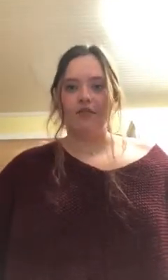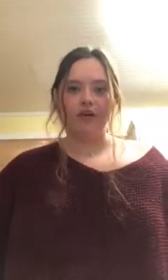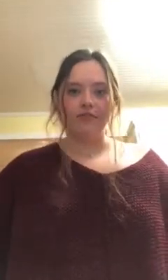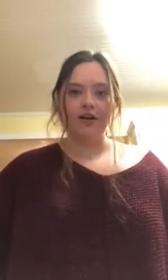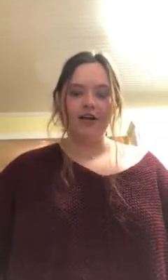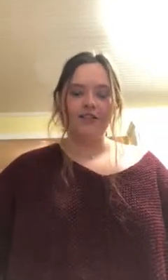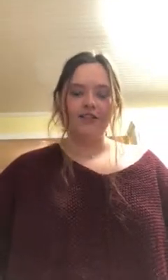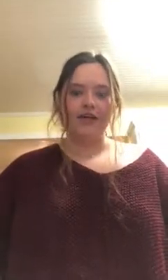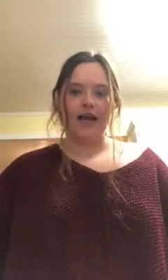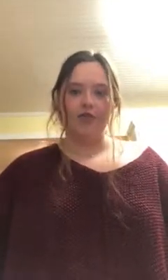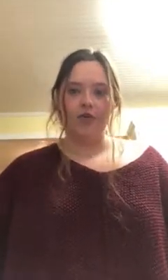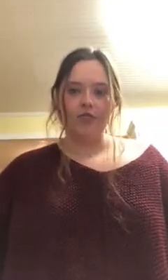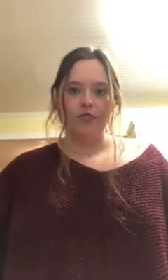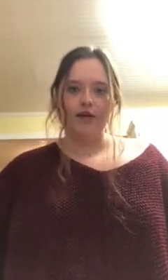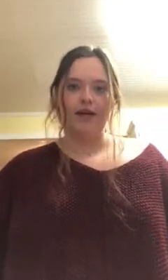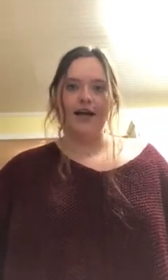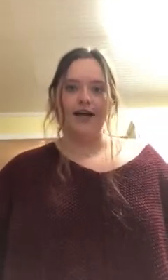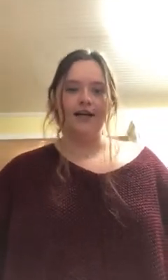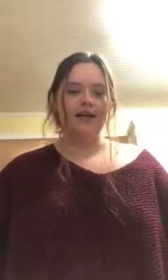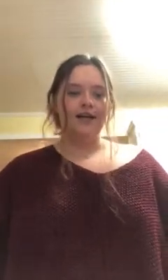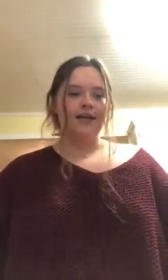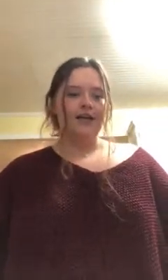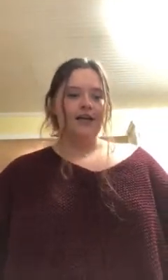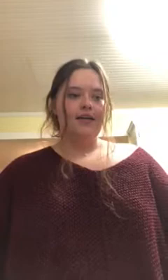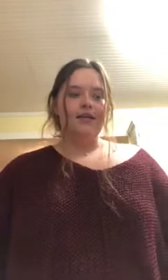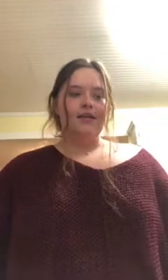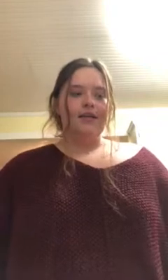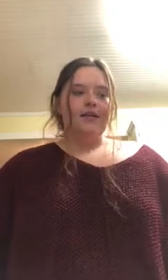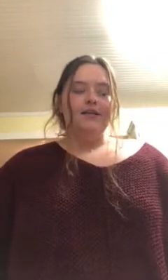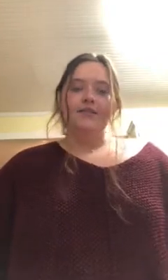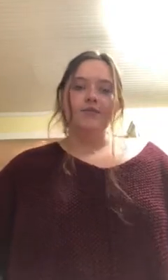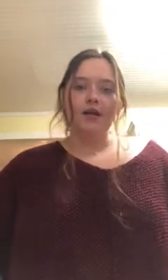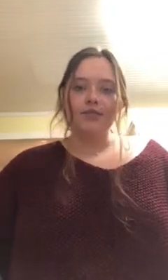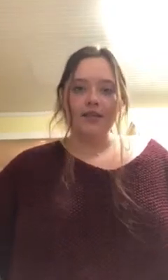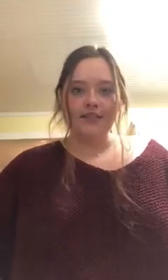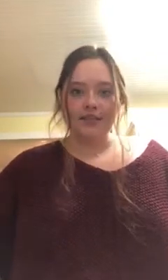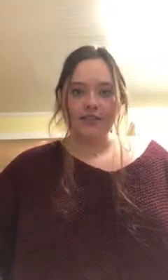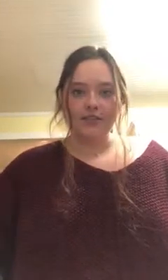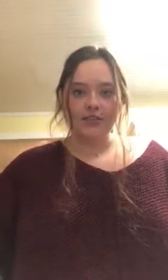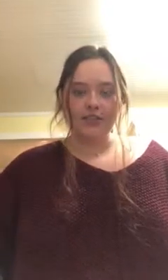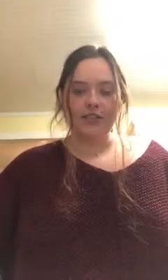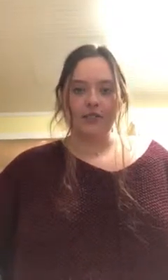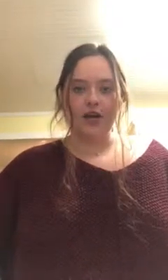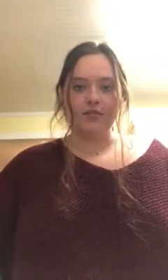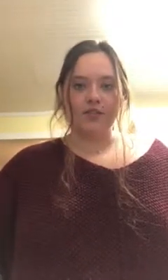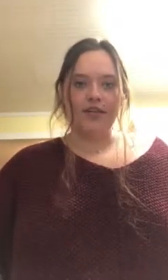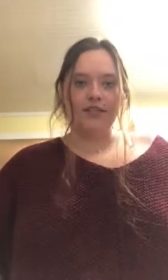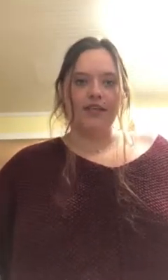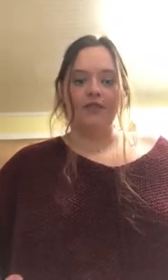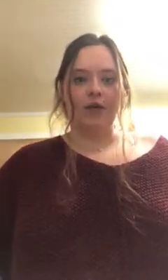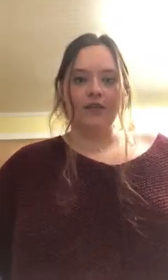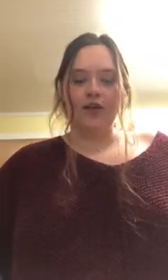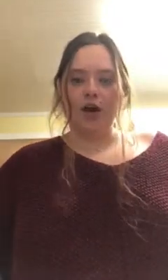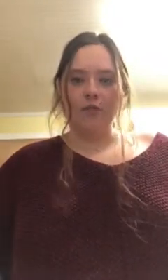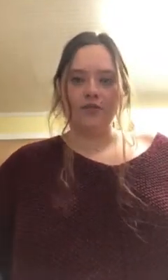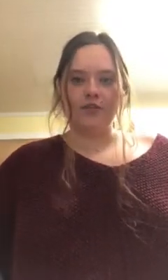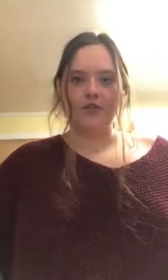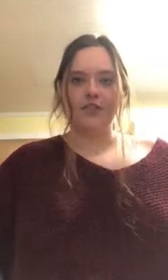a lot of friends that have gone through it and sometimes there isn't a solution and sometimes there is and I've wrote down a couple of solutions